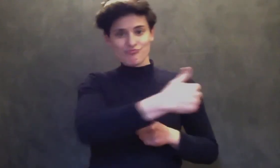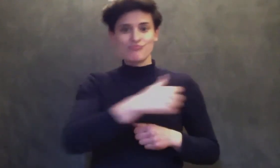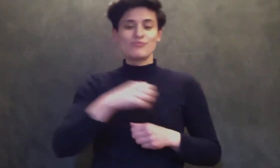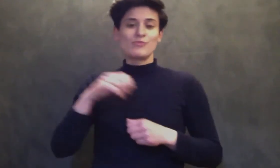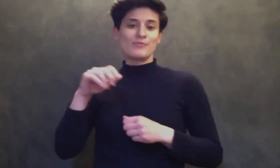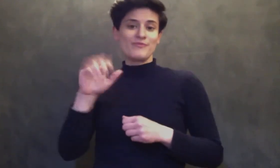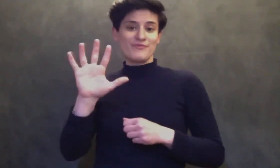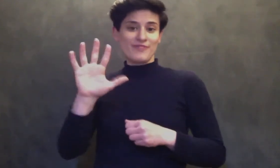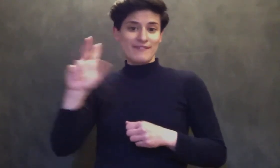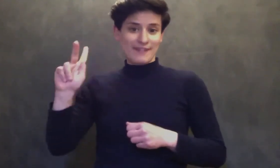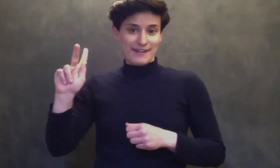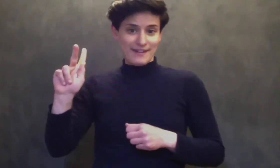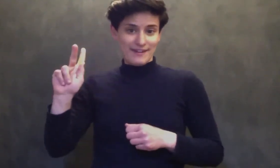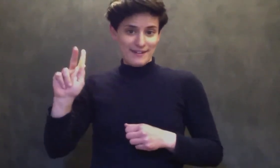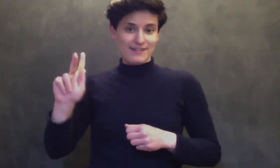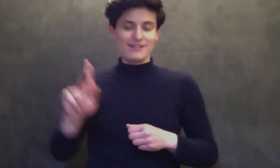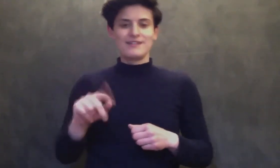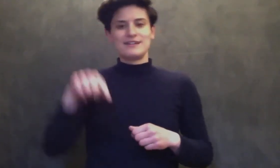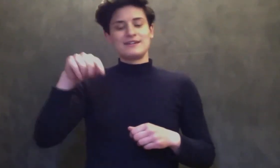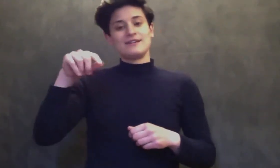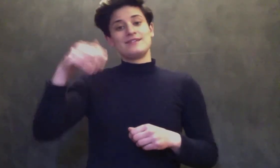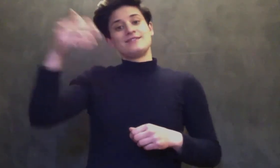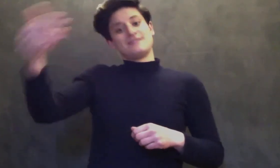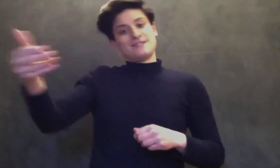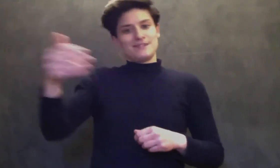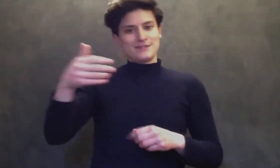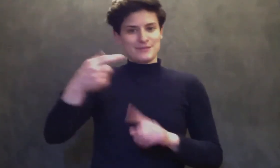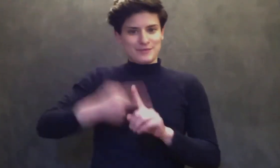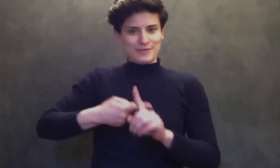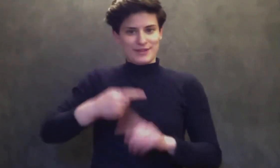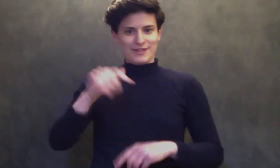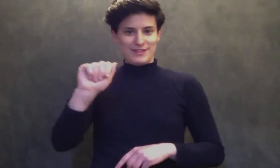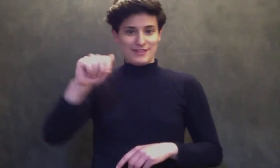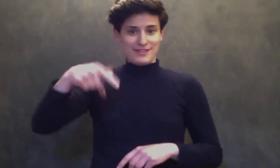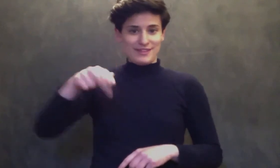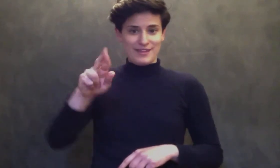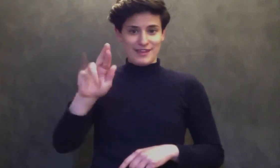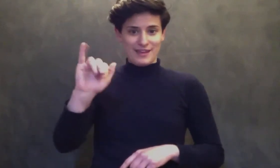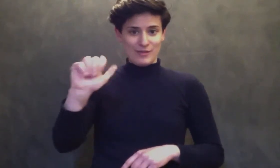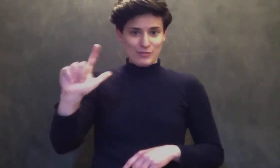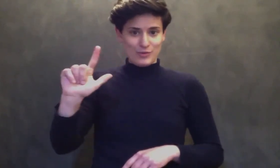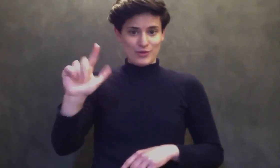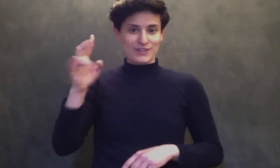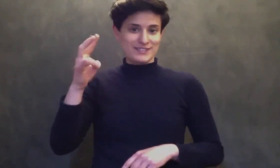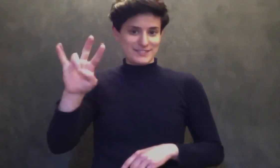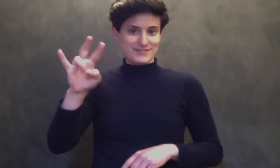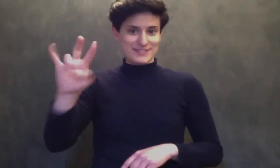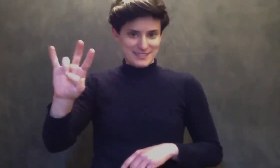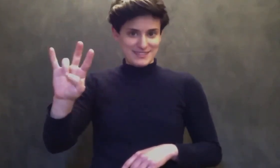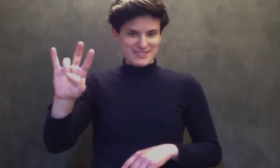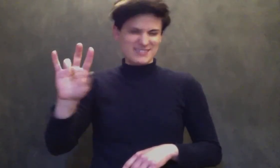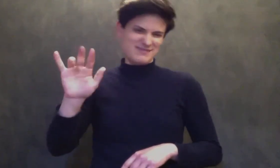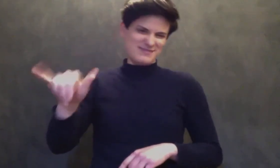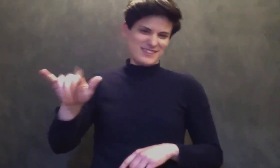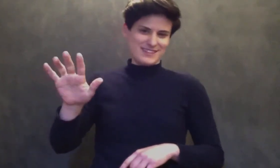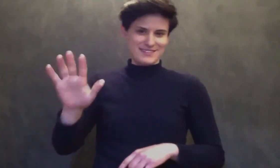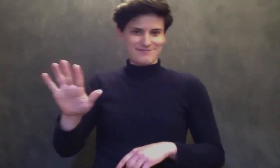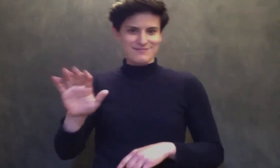virtual run. It's a 5k. You can walk or run it. It'll be next month, April 17th.